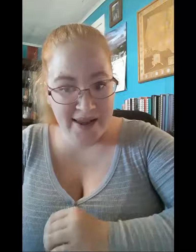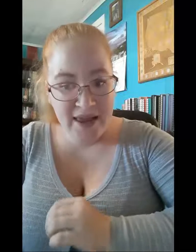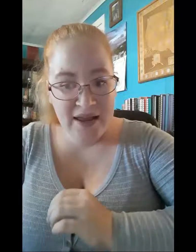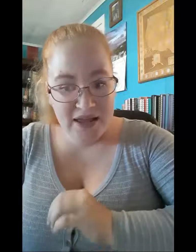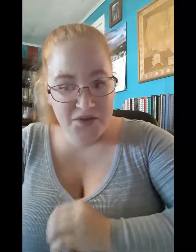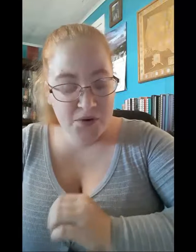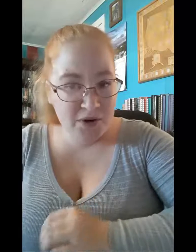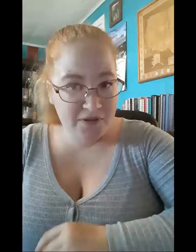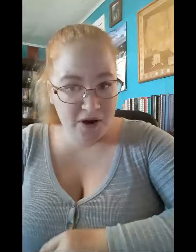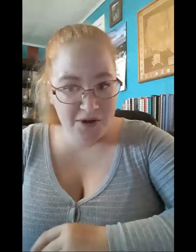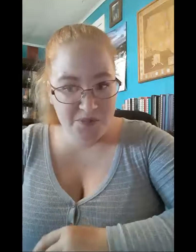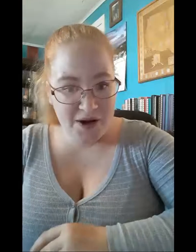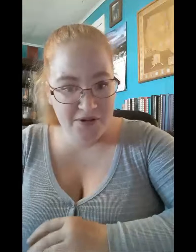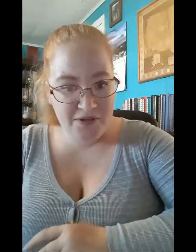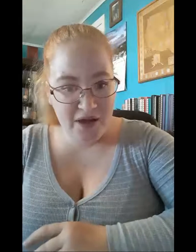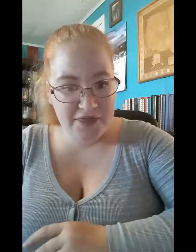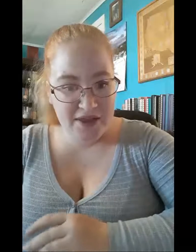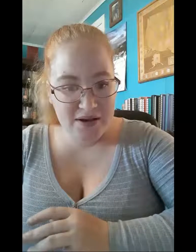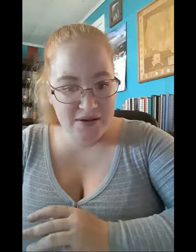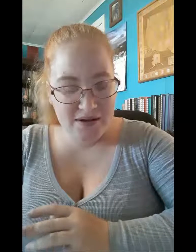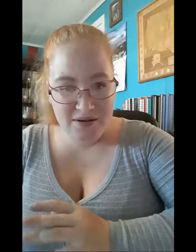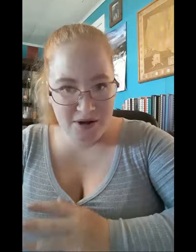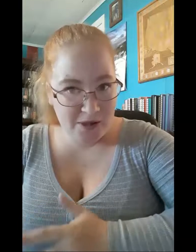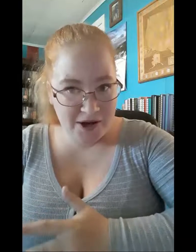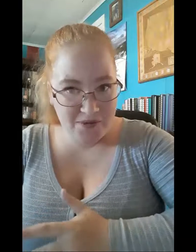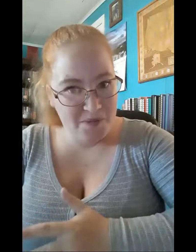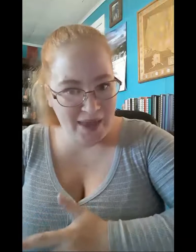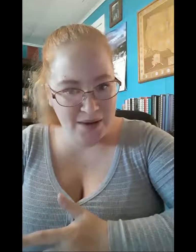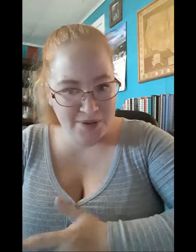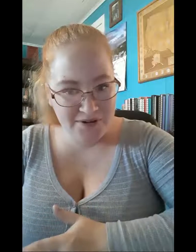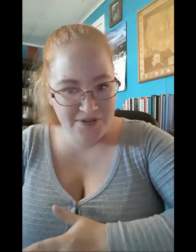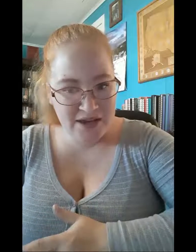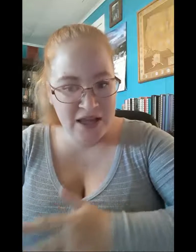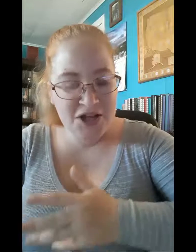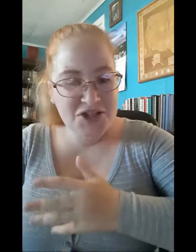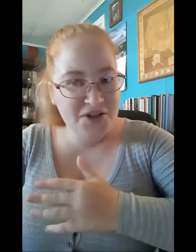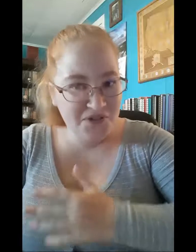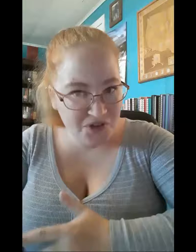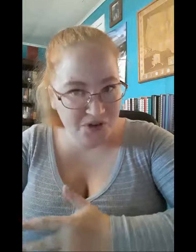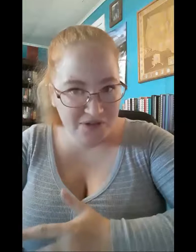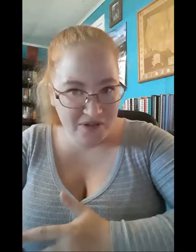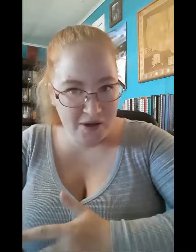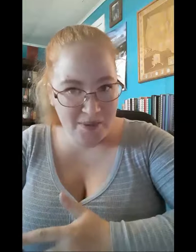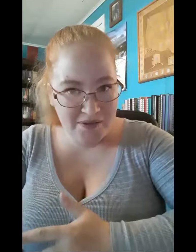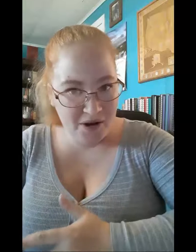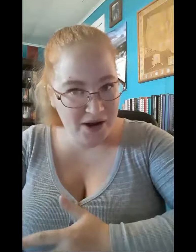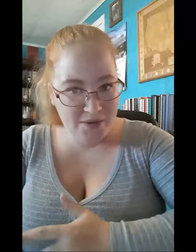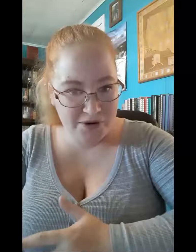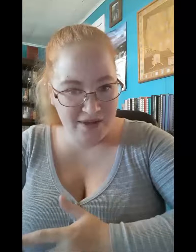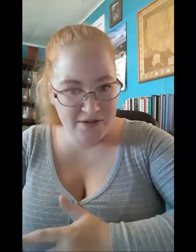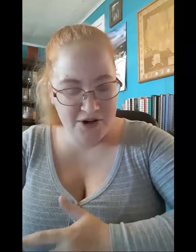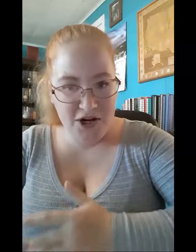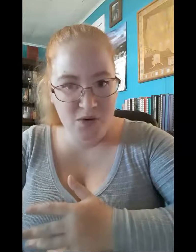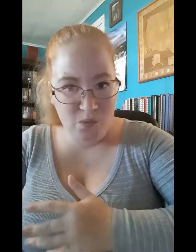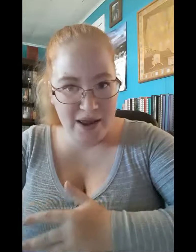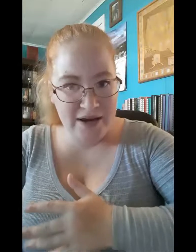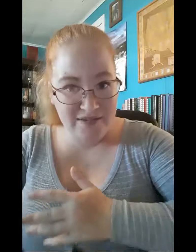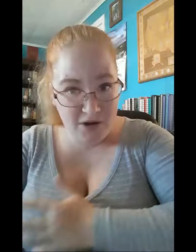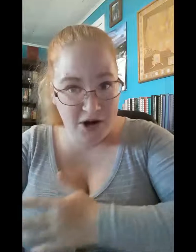even when Zari's parents thought that Claire was a bad person. She still stuck by Zari and protected her when Zari